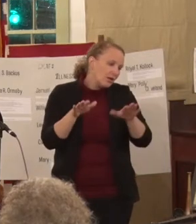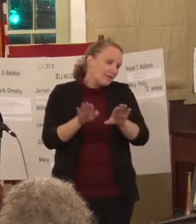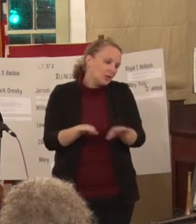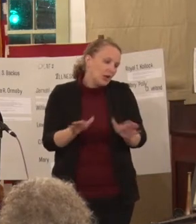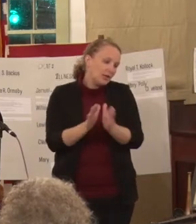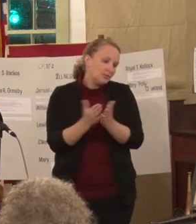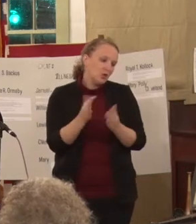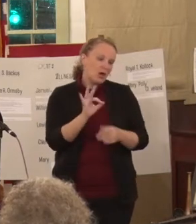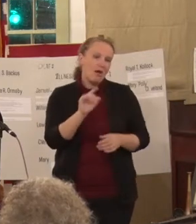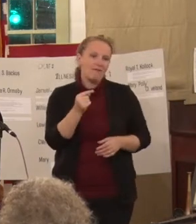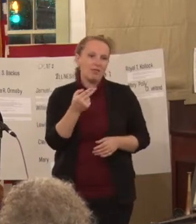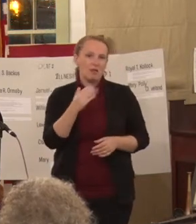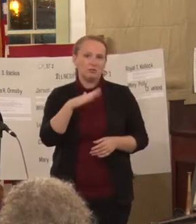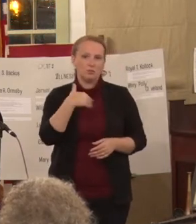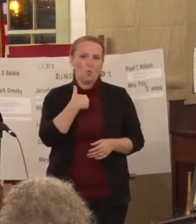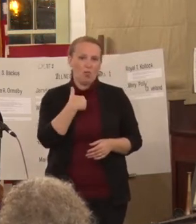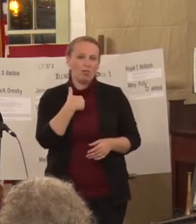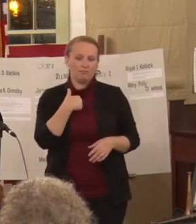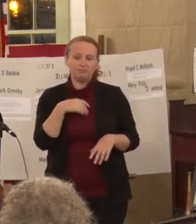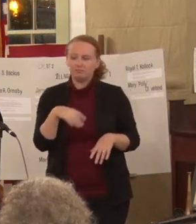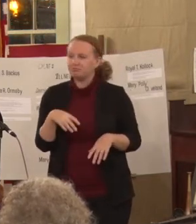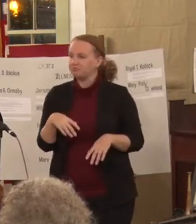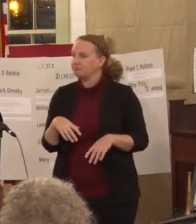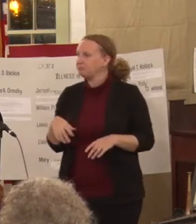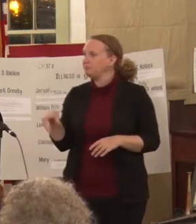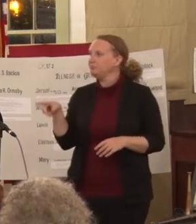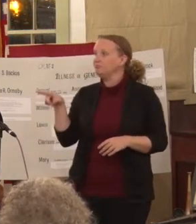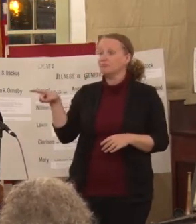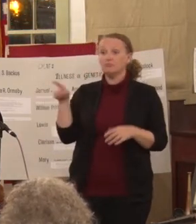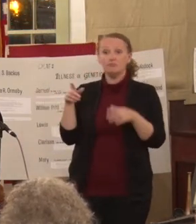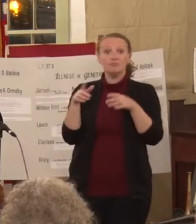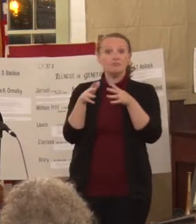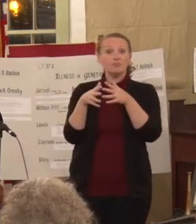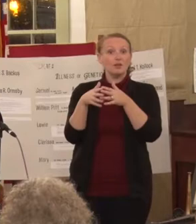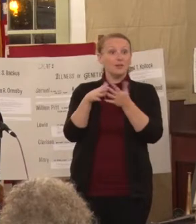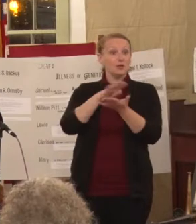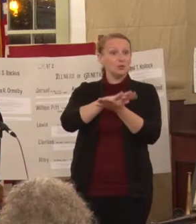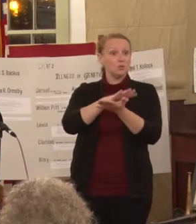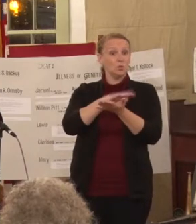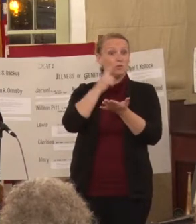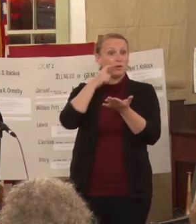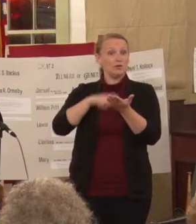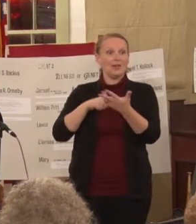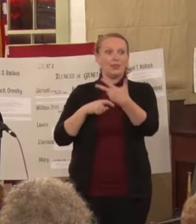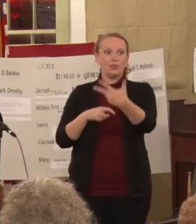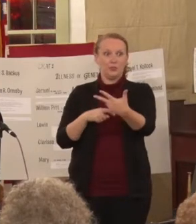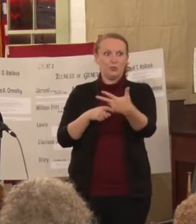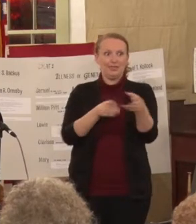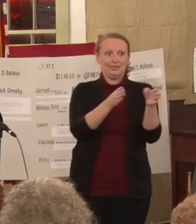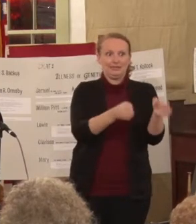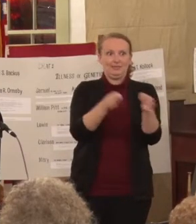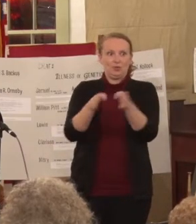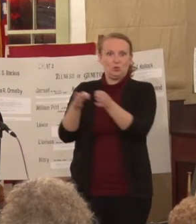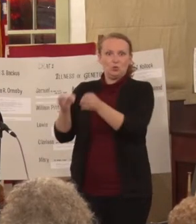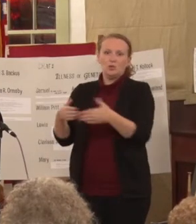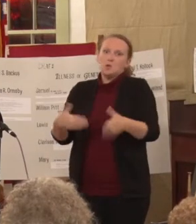the American School recognizes three individuals who were very important to the founding of our school.